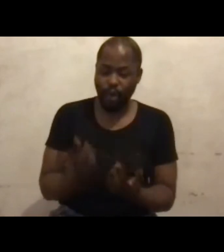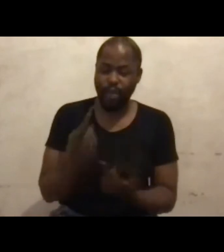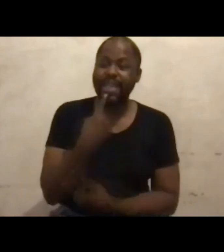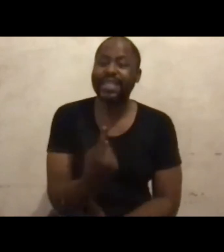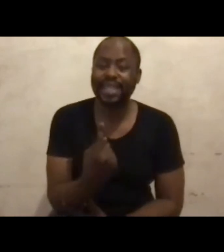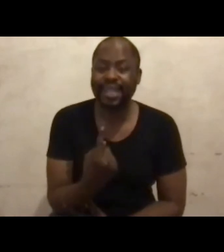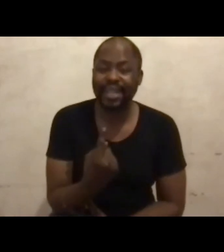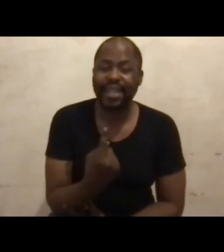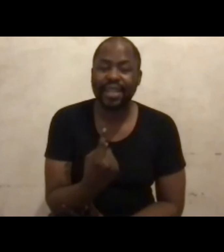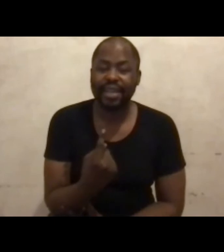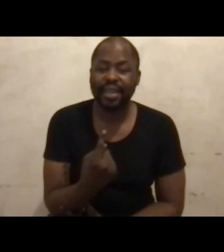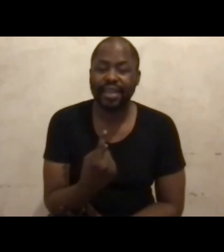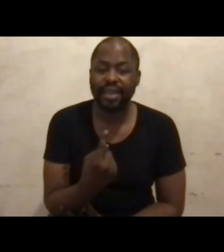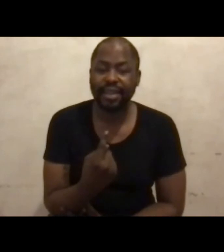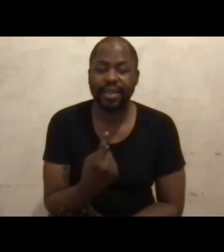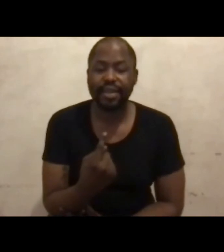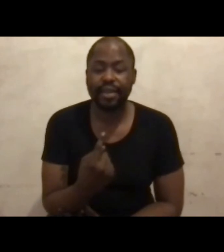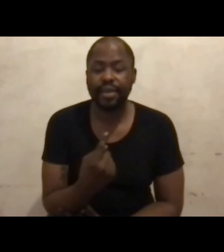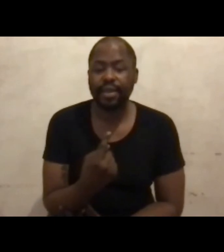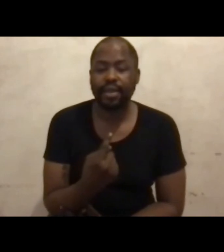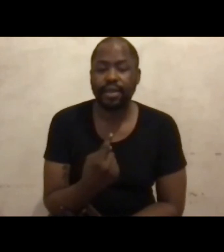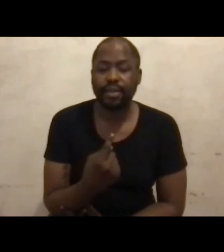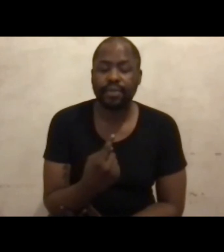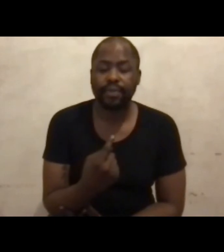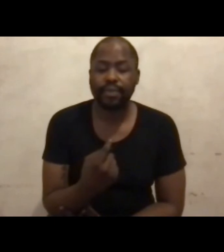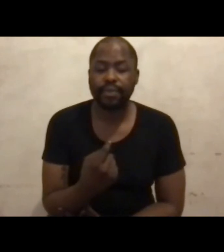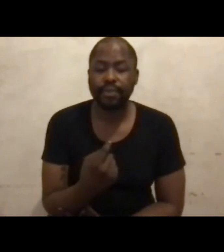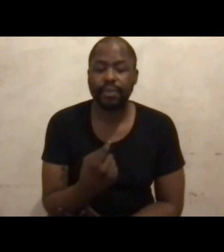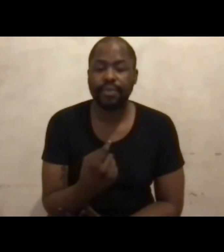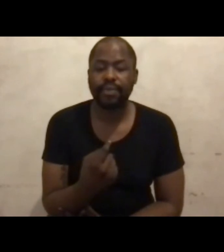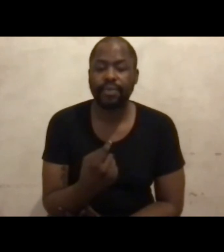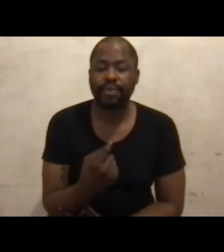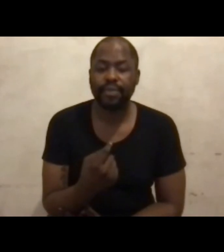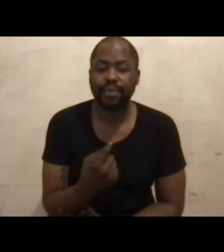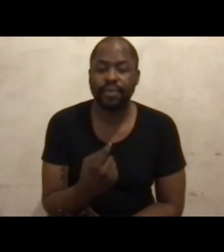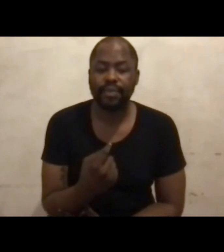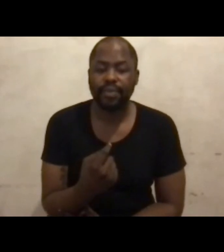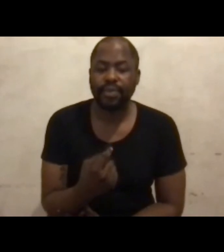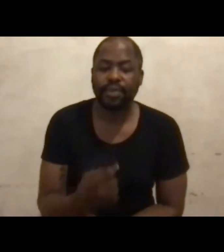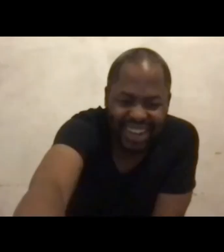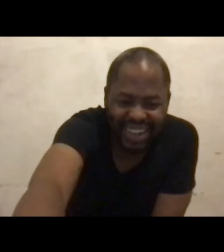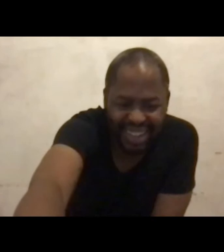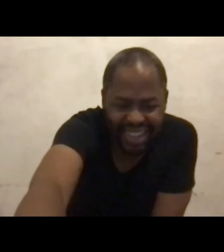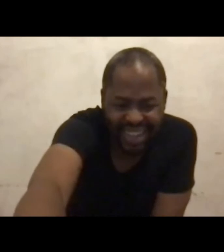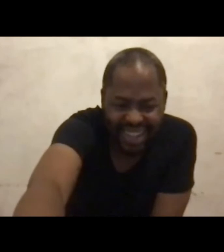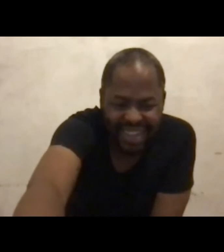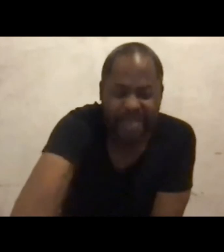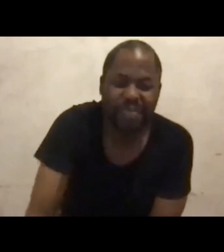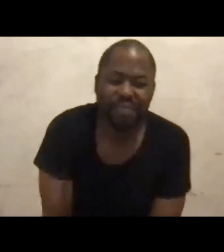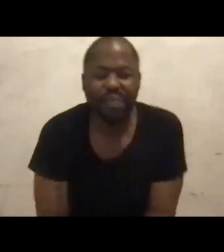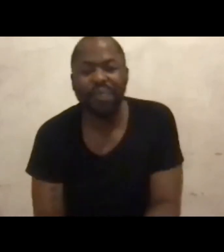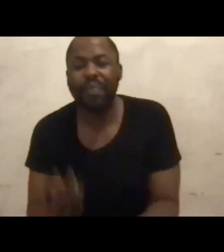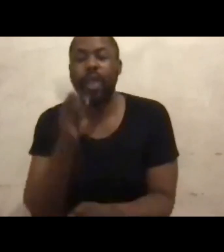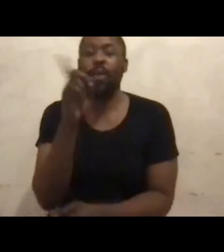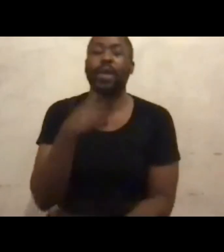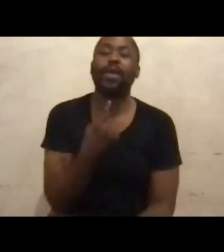direction that benefits you first as an individual or as a sector. What I